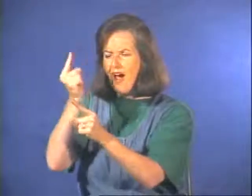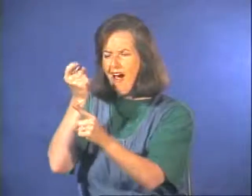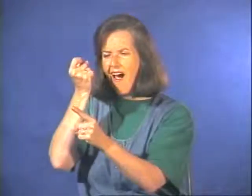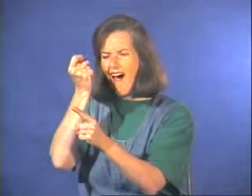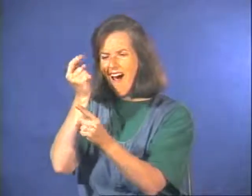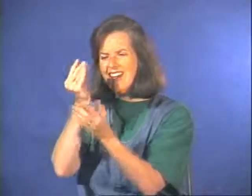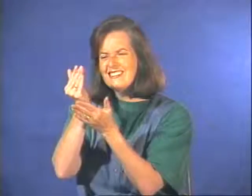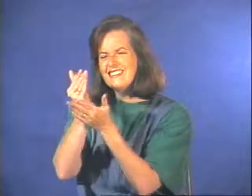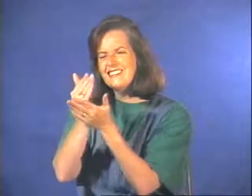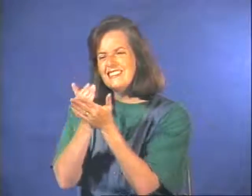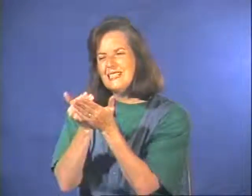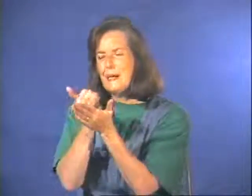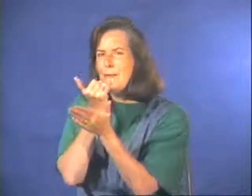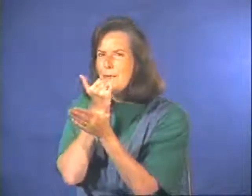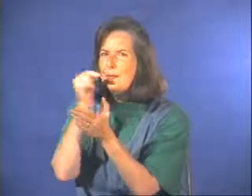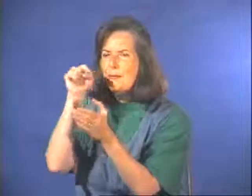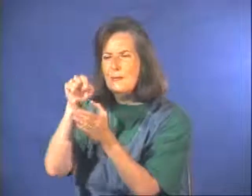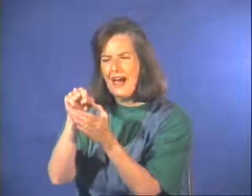some wrong.